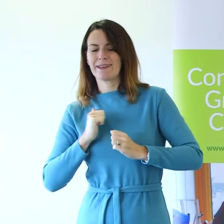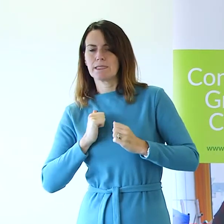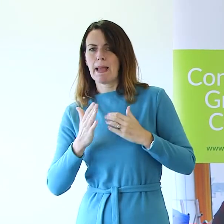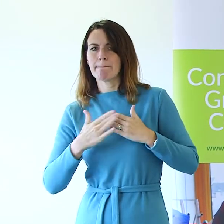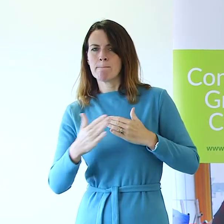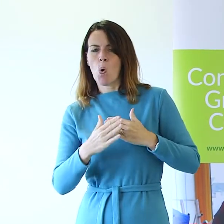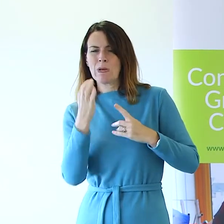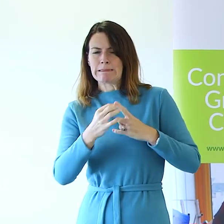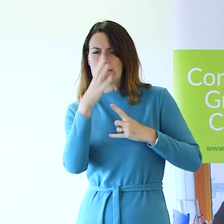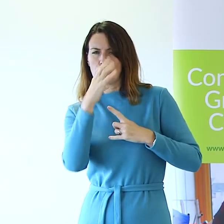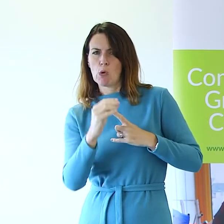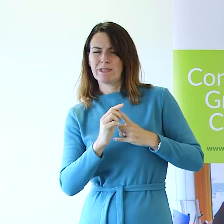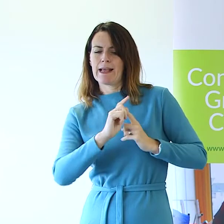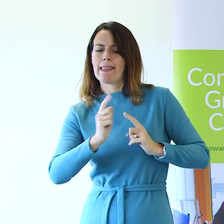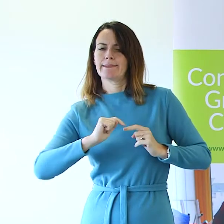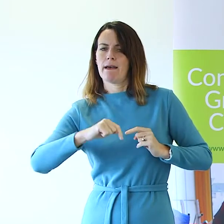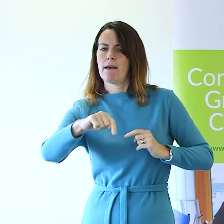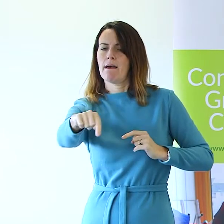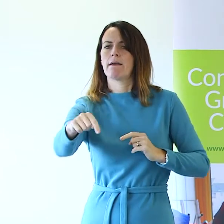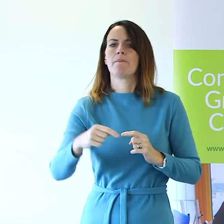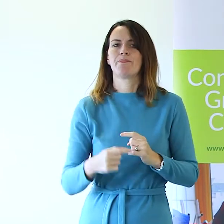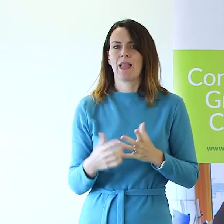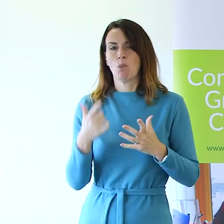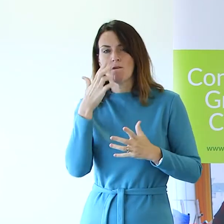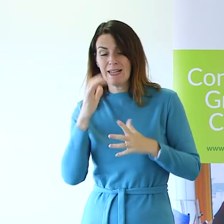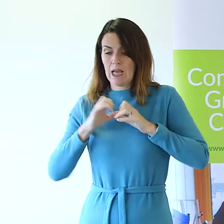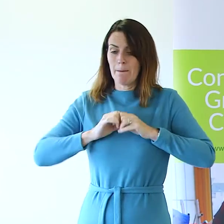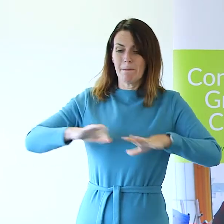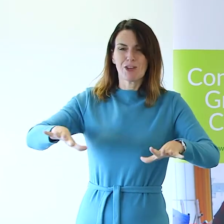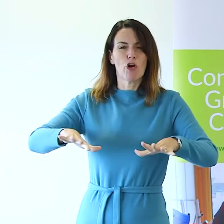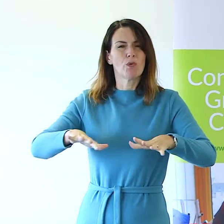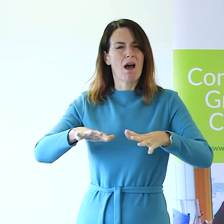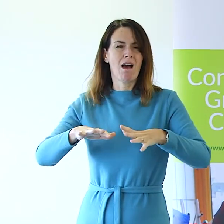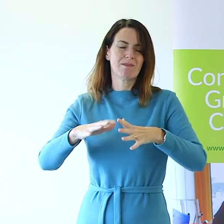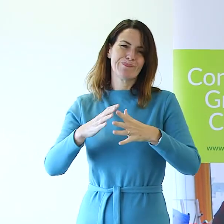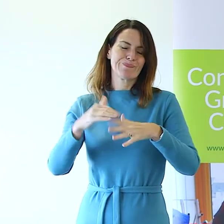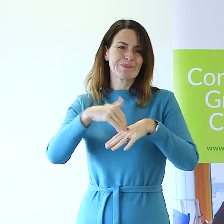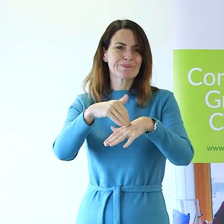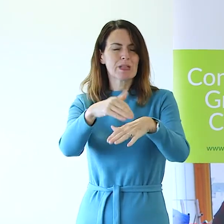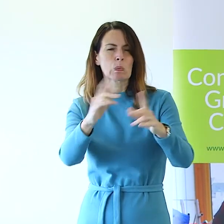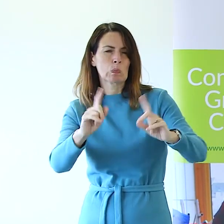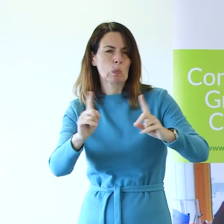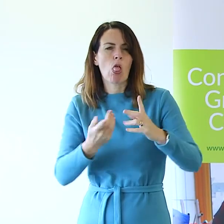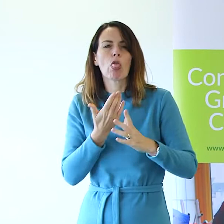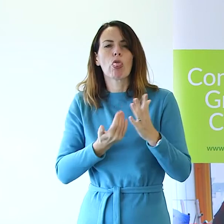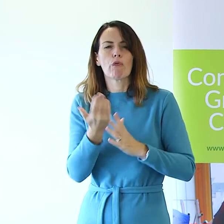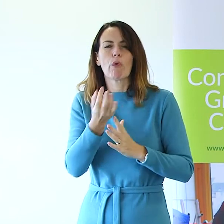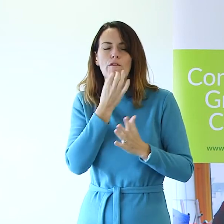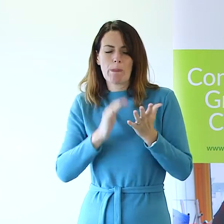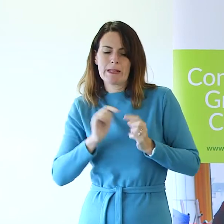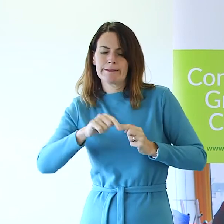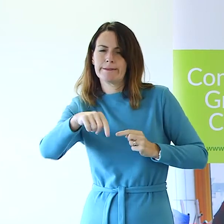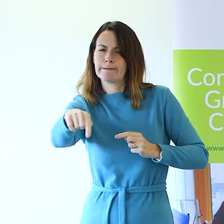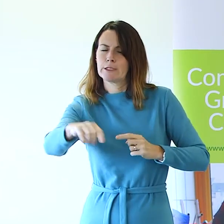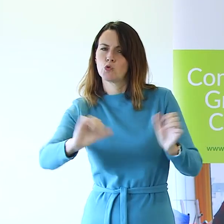on the subject area and particularly the impact the pandemic has had over the next couple of months. I will now hand back to